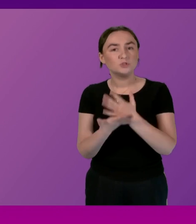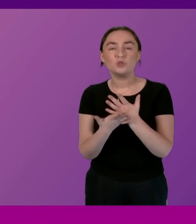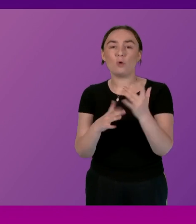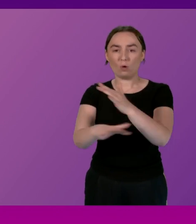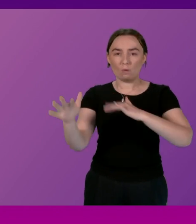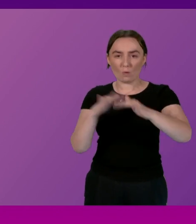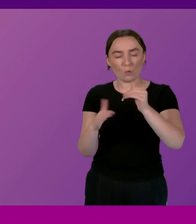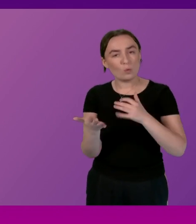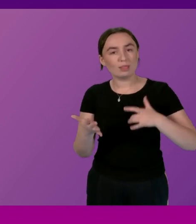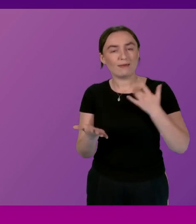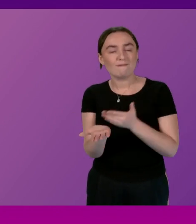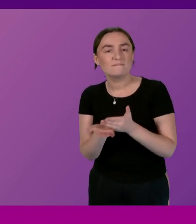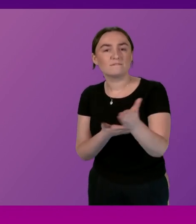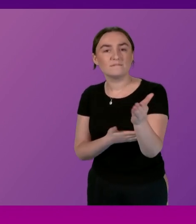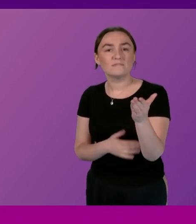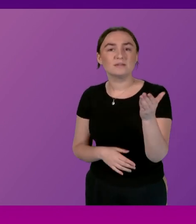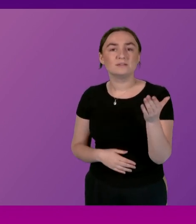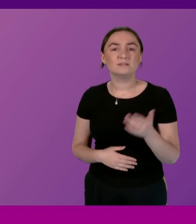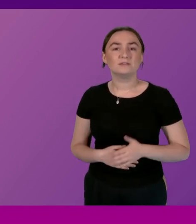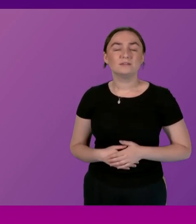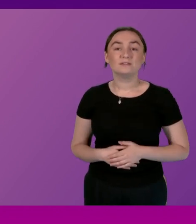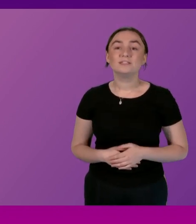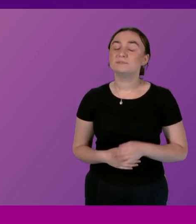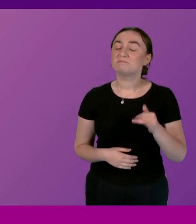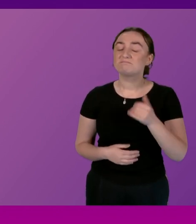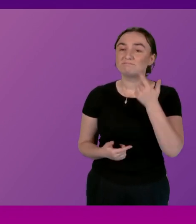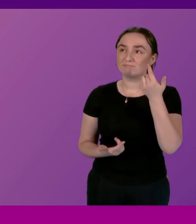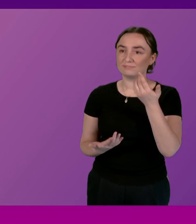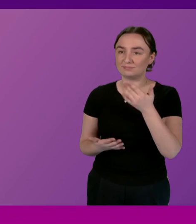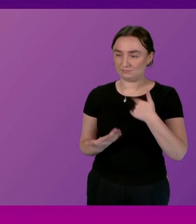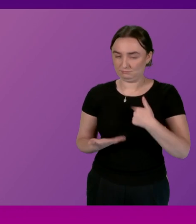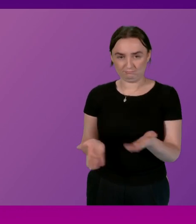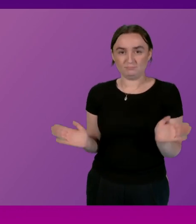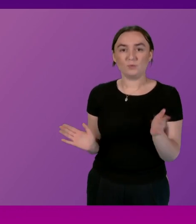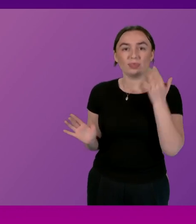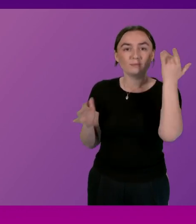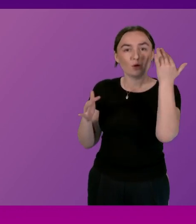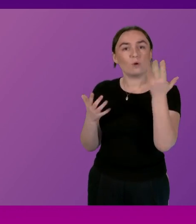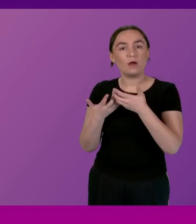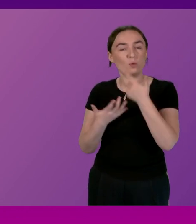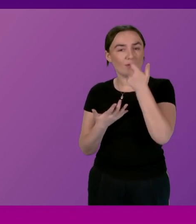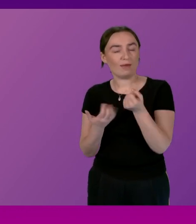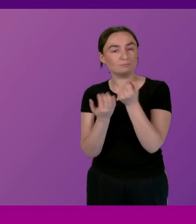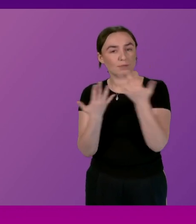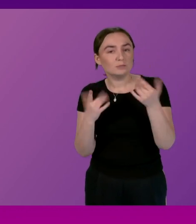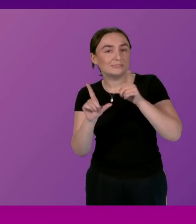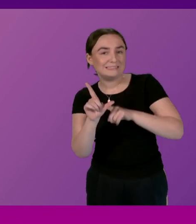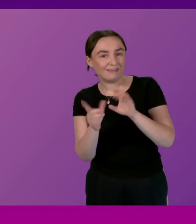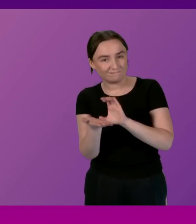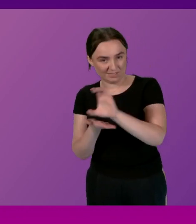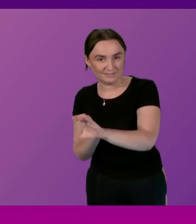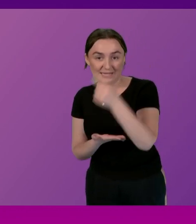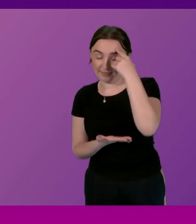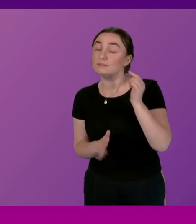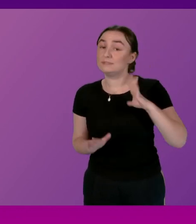very favourable to looking at what certainty we can give to multi-year funding I think it's necessary I think